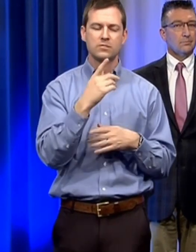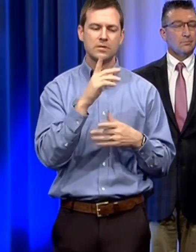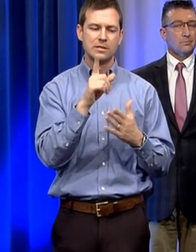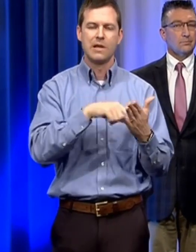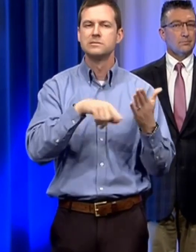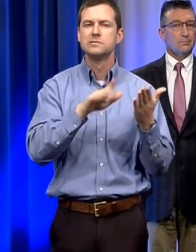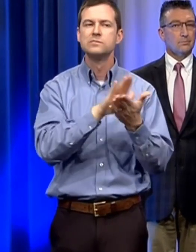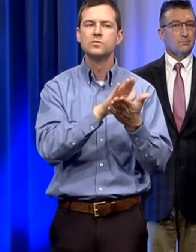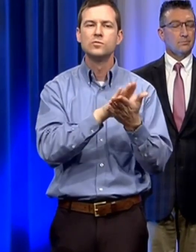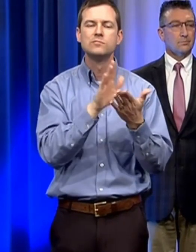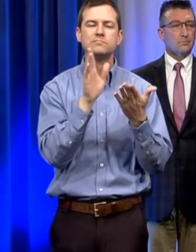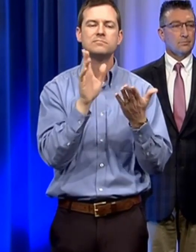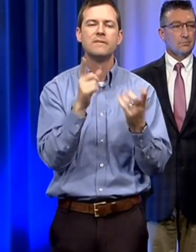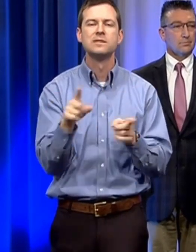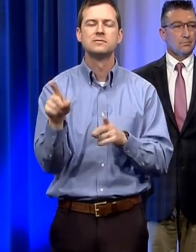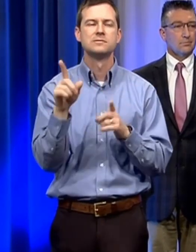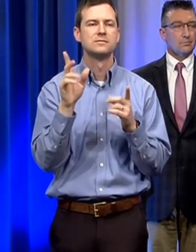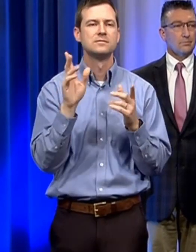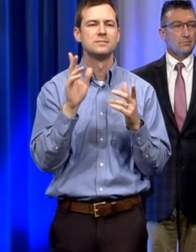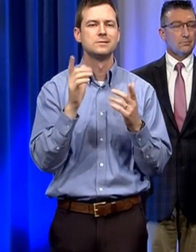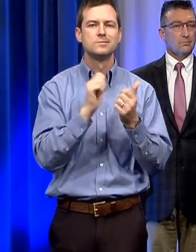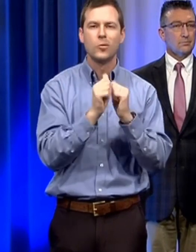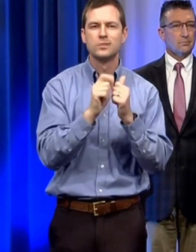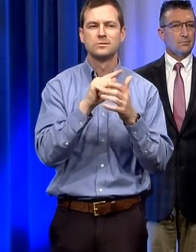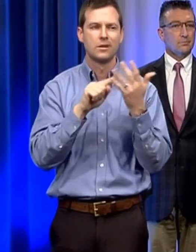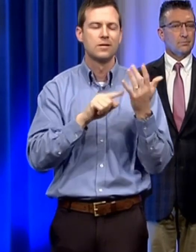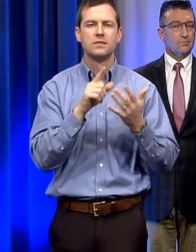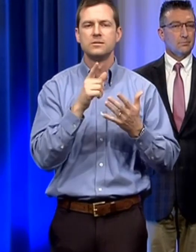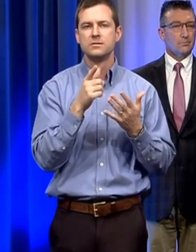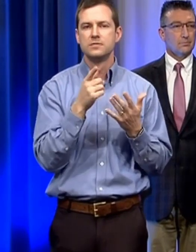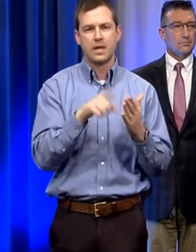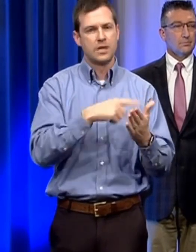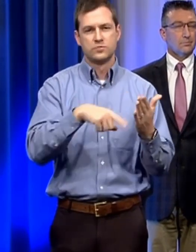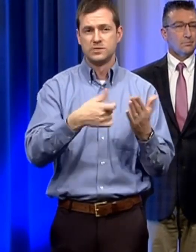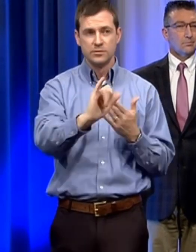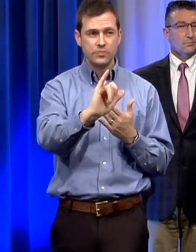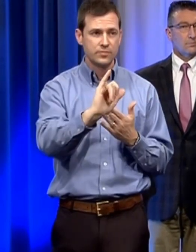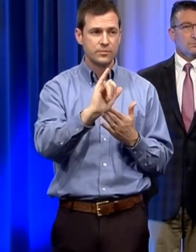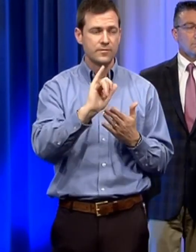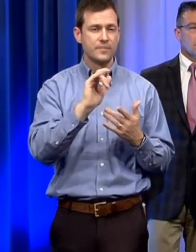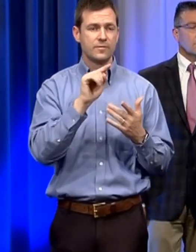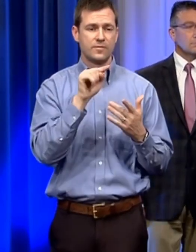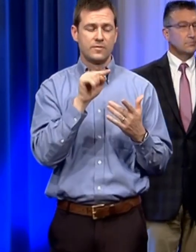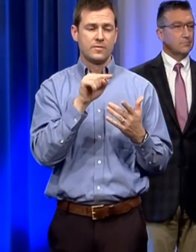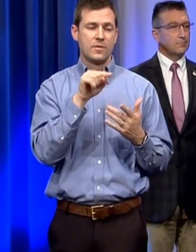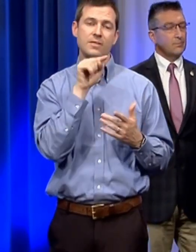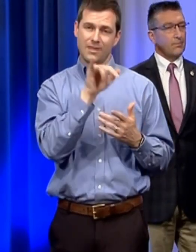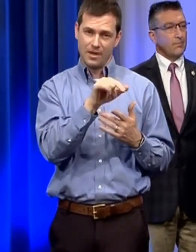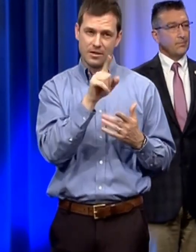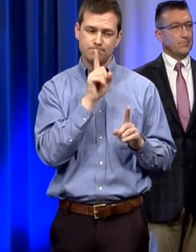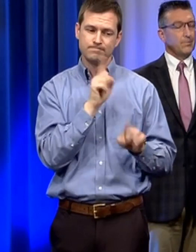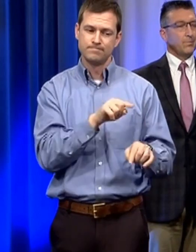and other things where people would be congregating together in large numbers and those are still in effect and those directives actually go